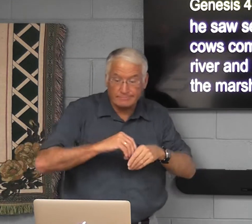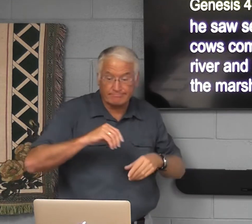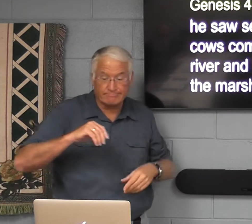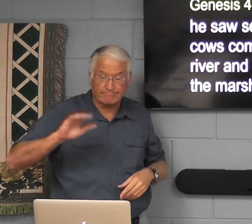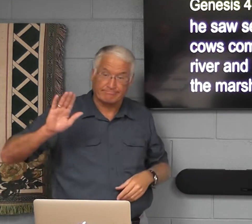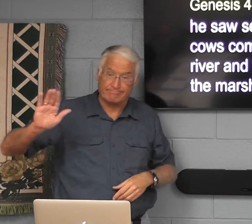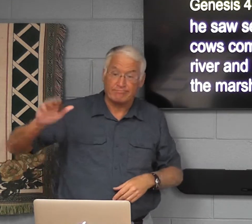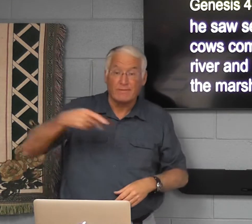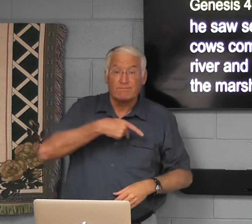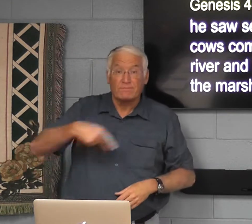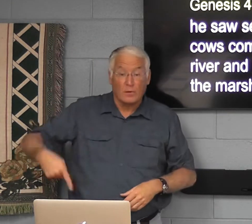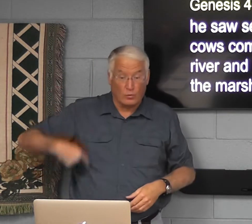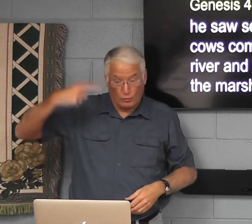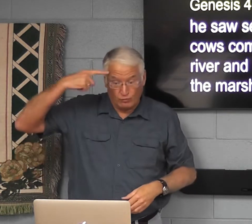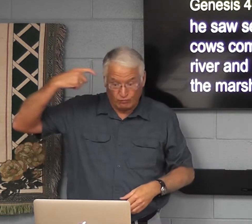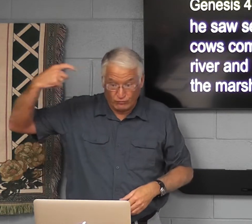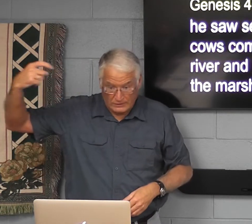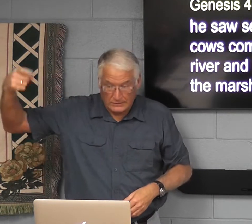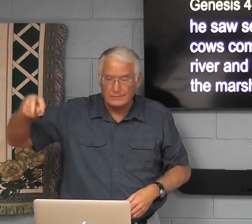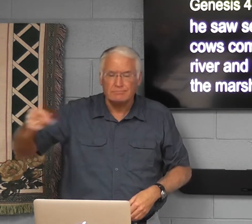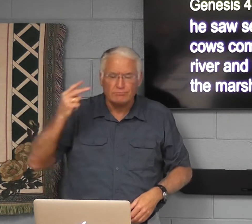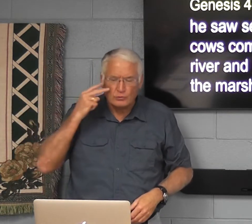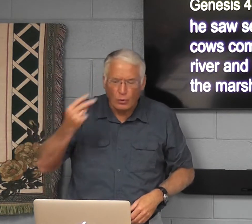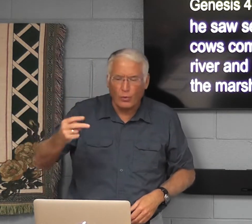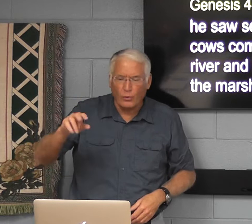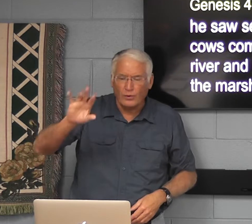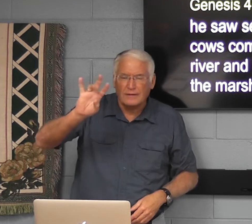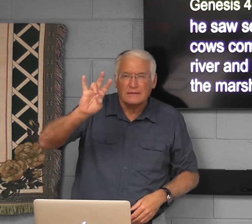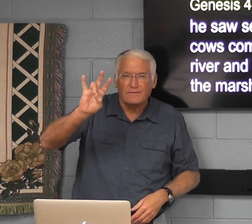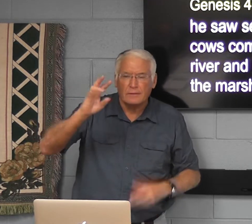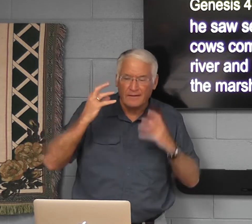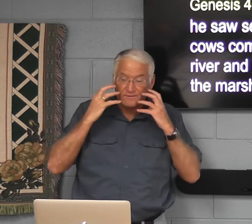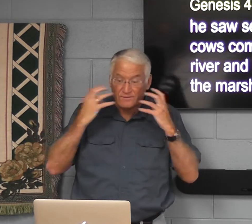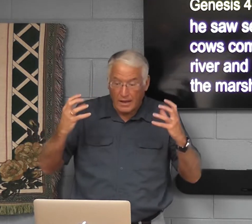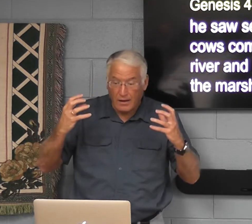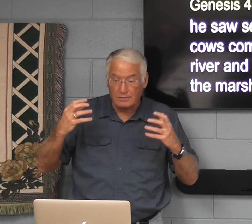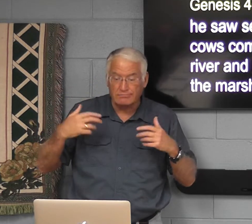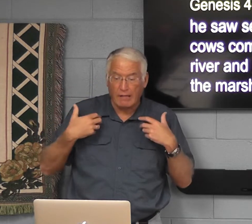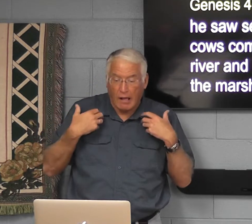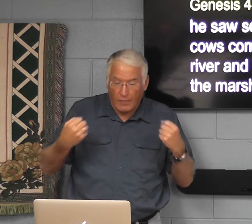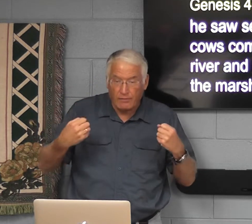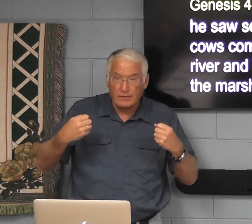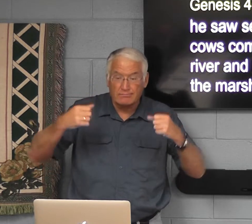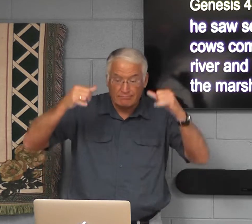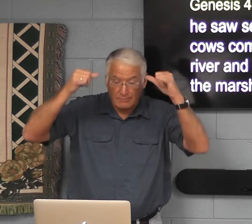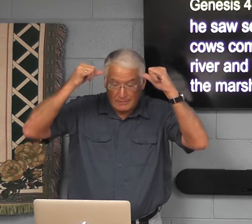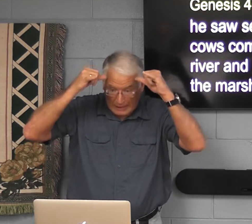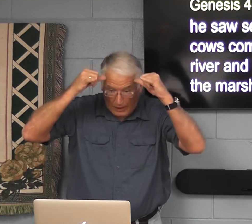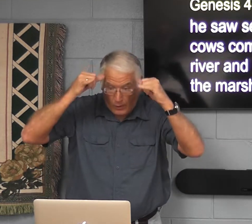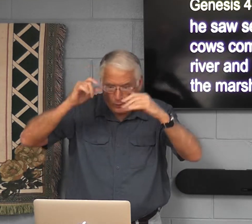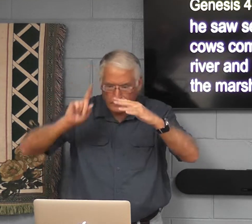says, In his dream, he saw seven fat, healthy cows